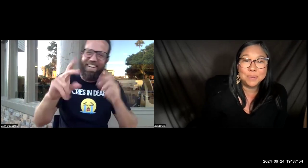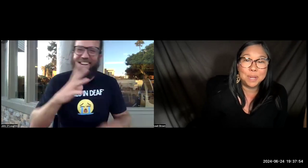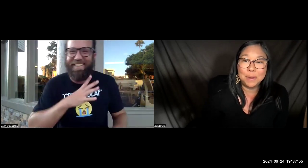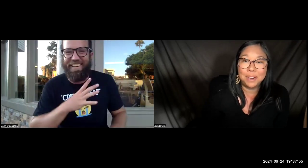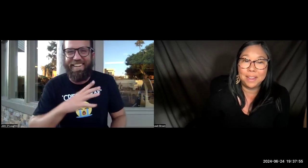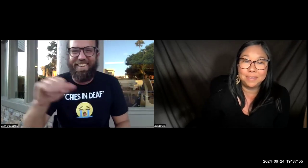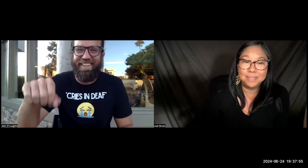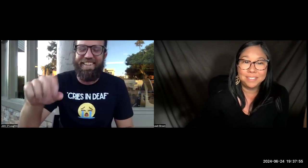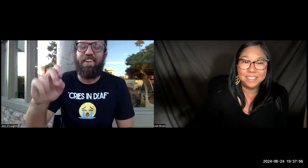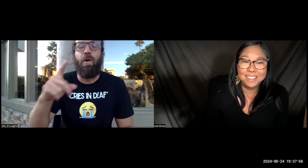Let's remove my haircuts.